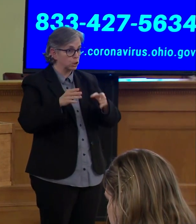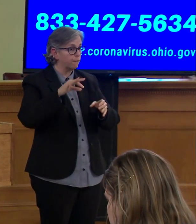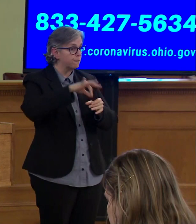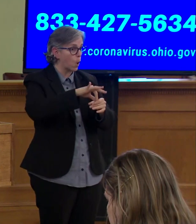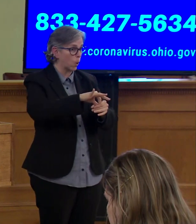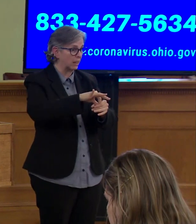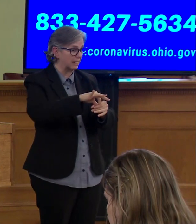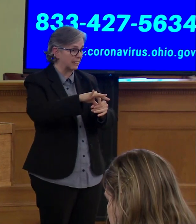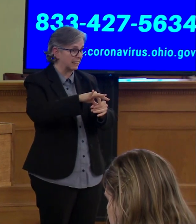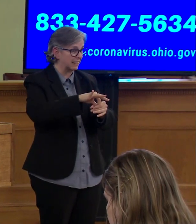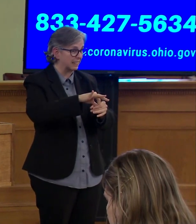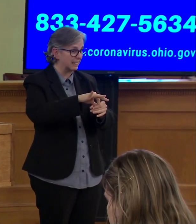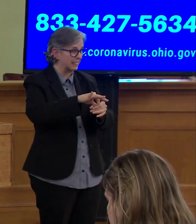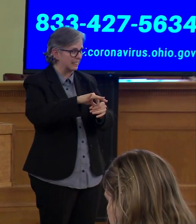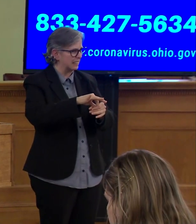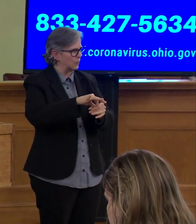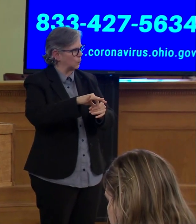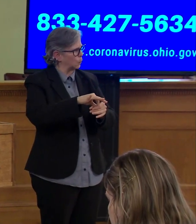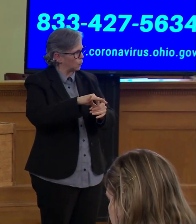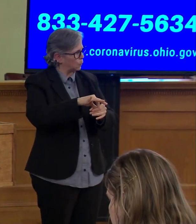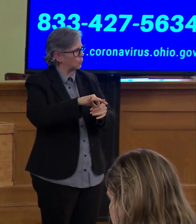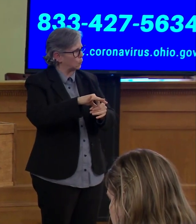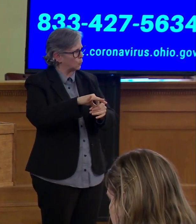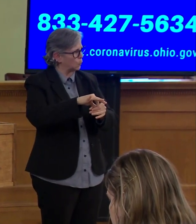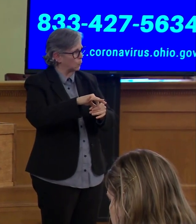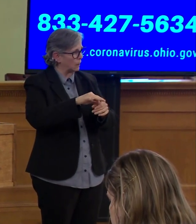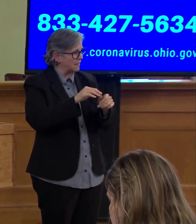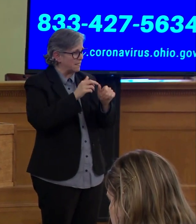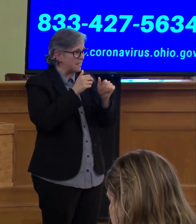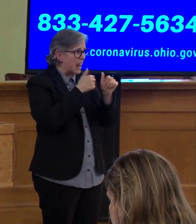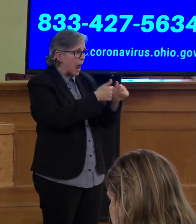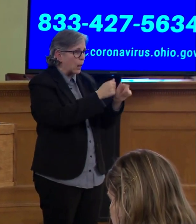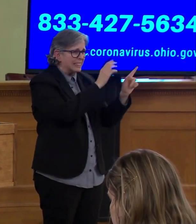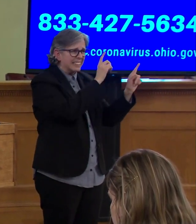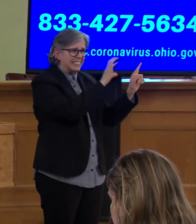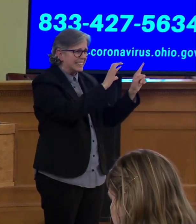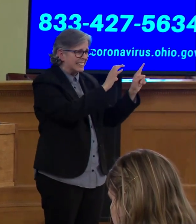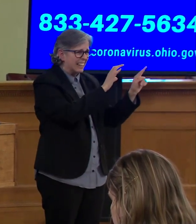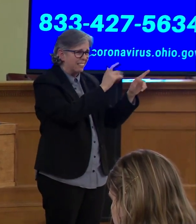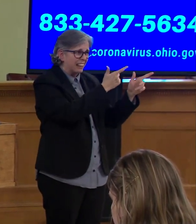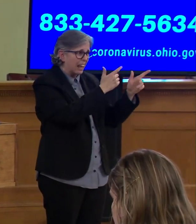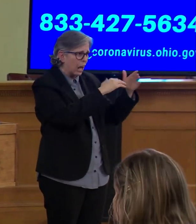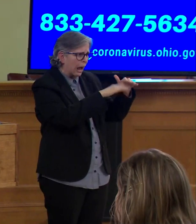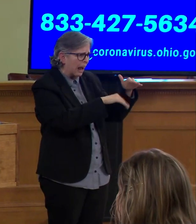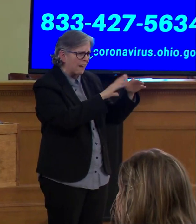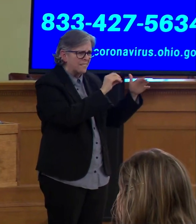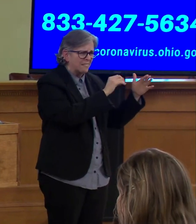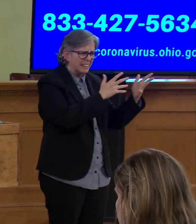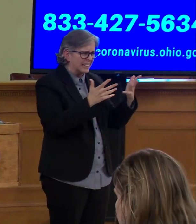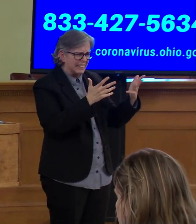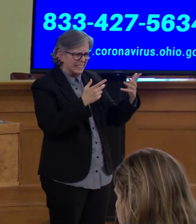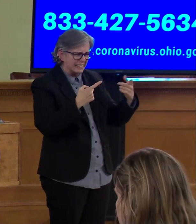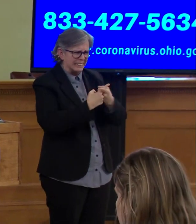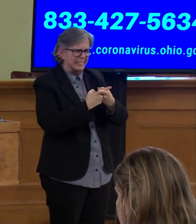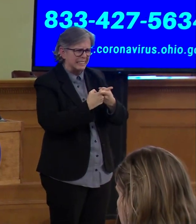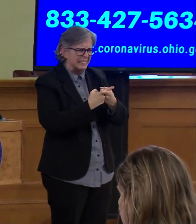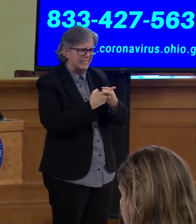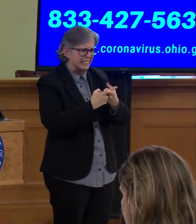and cannot conform with these CDC guidelines.